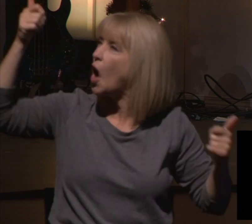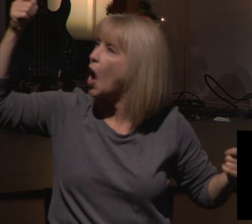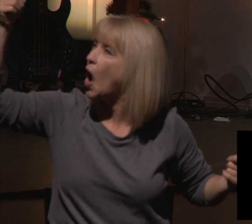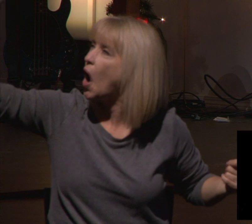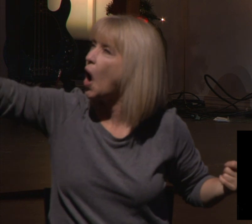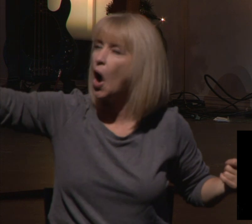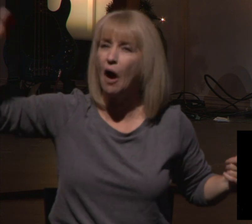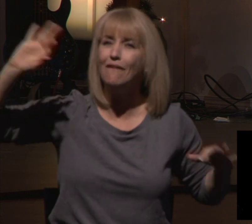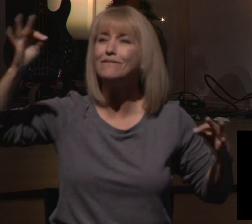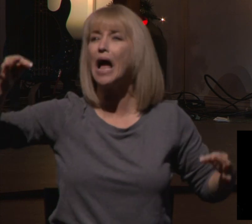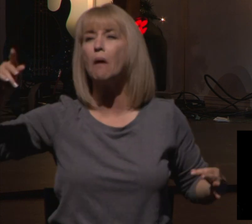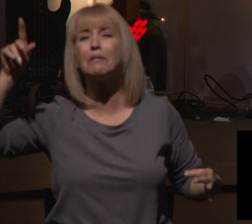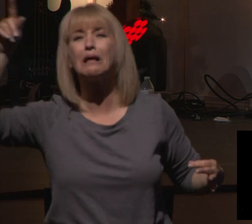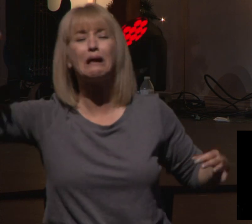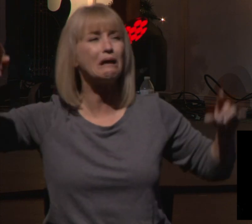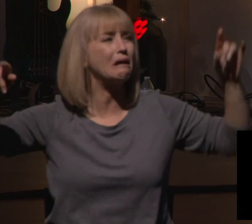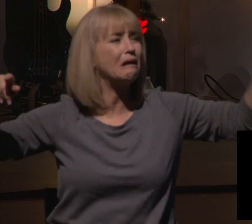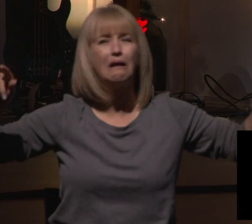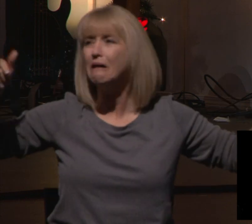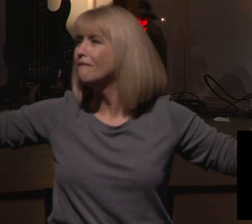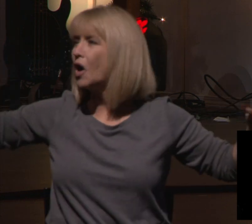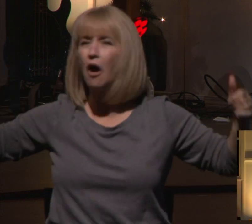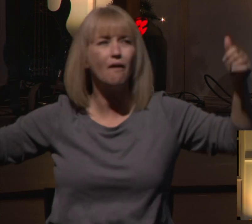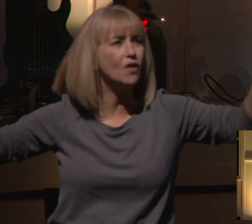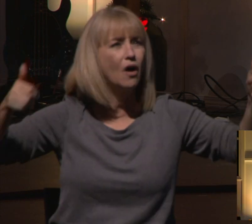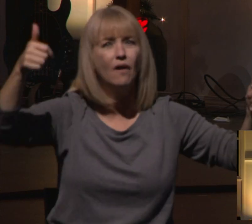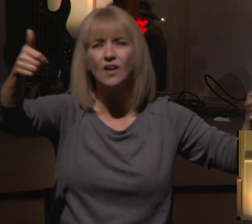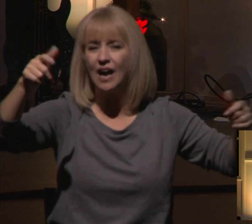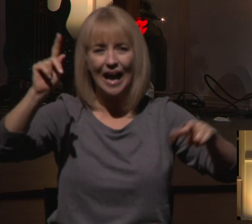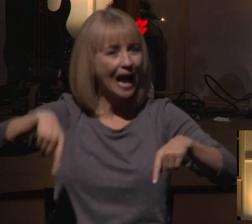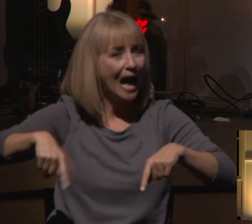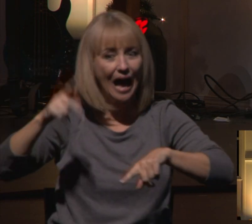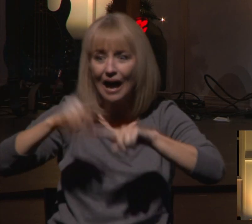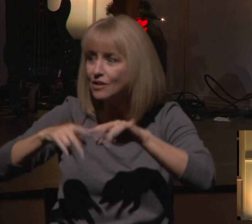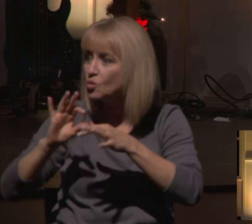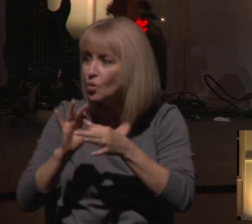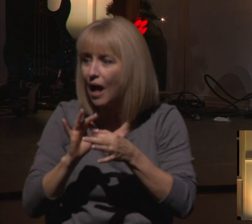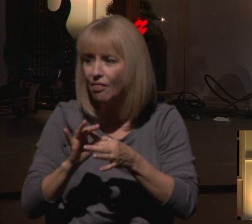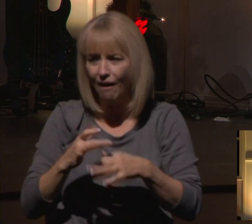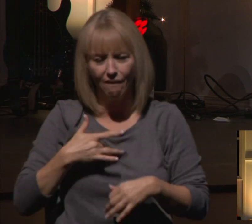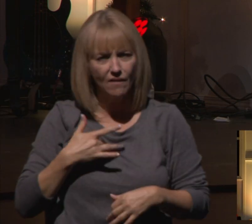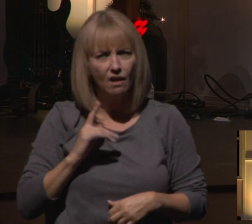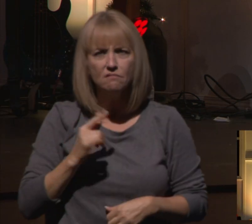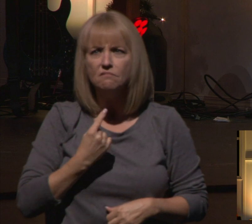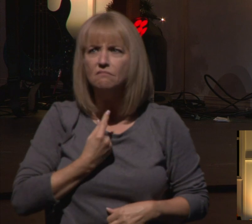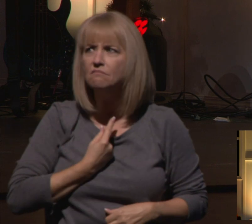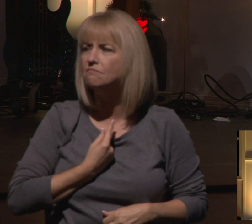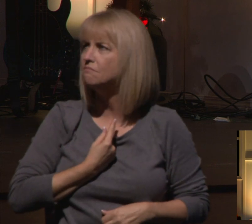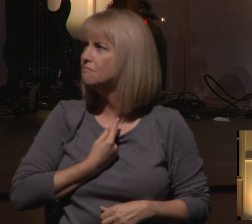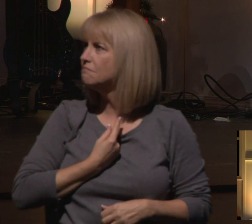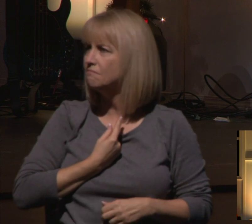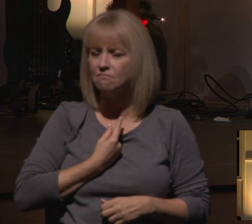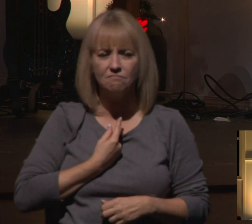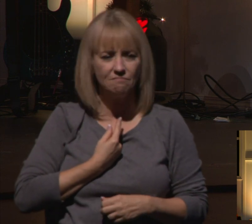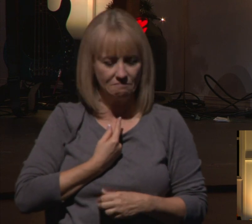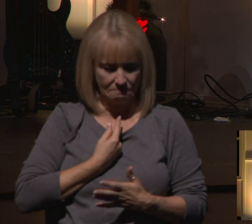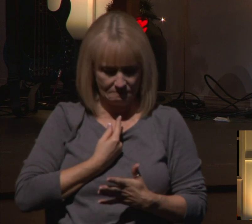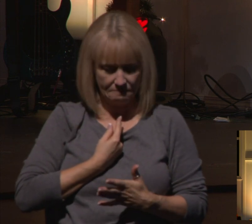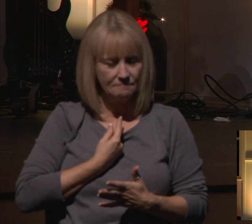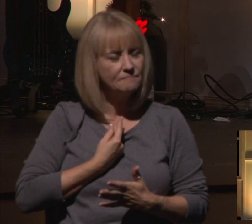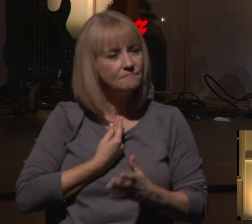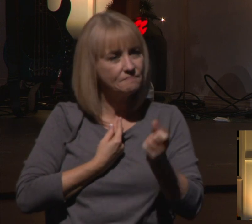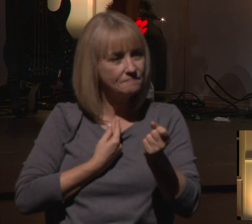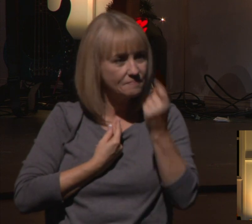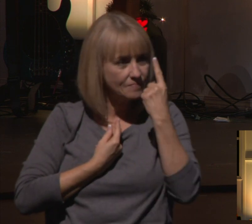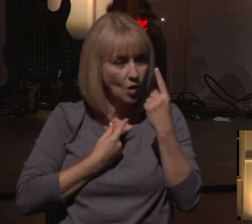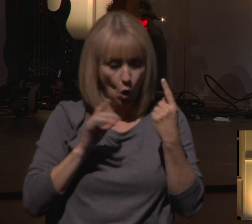spread out all over the place, and we can't be together. But what I love about Christmas, and the way Christmas started, is that Christmas didn't start